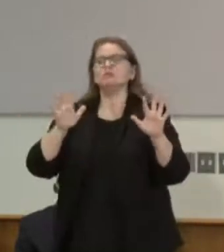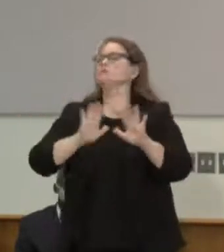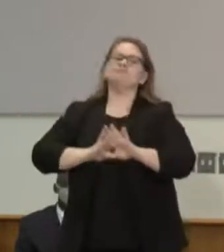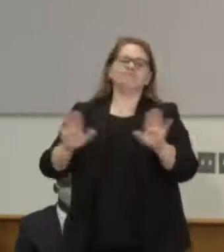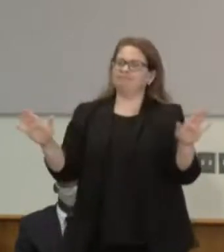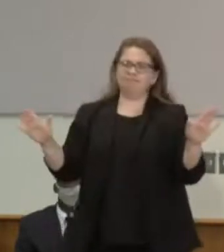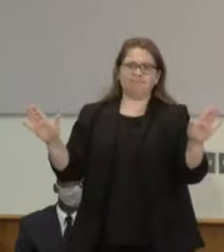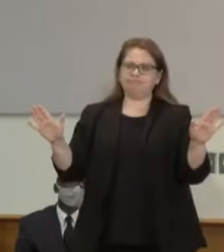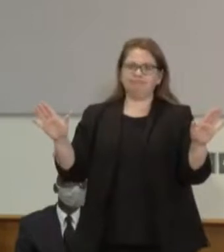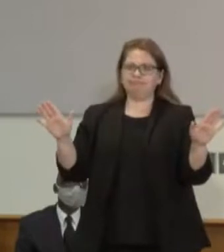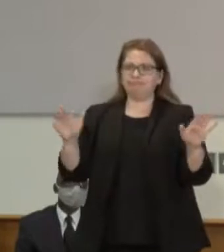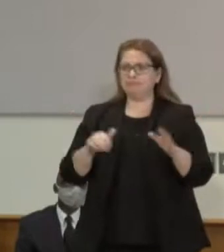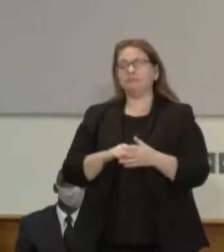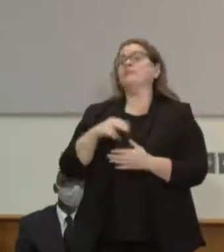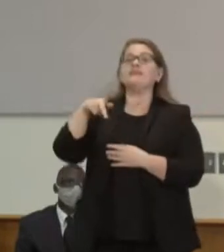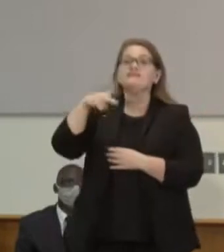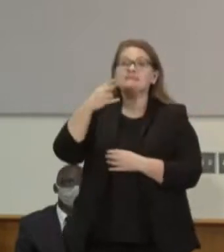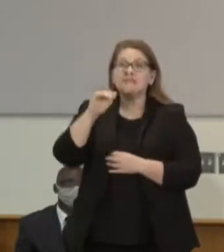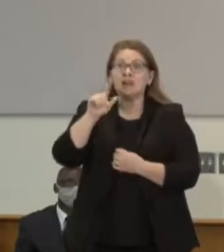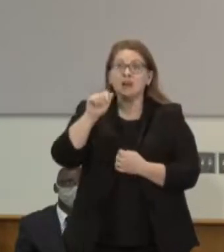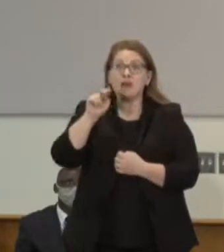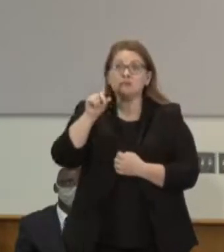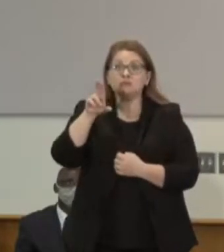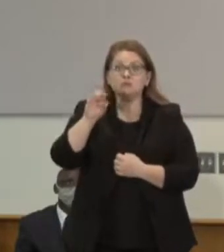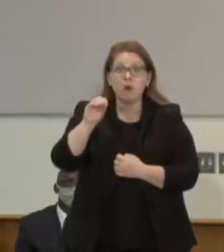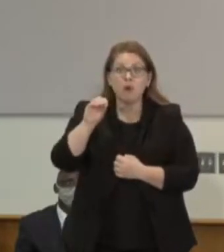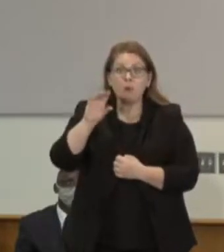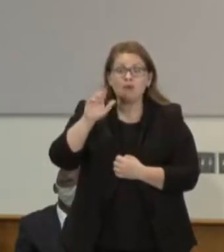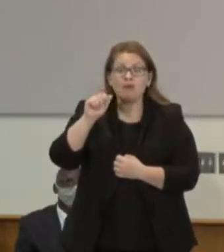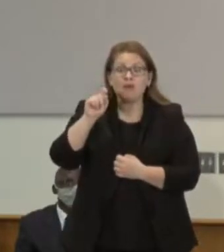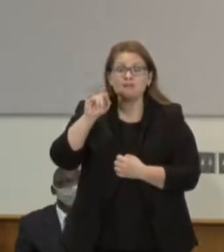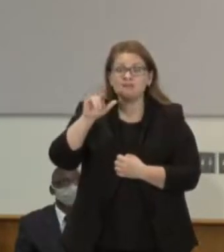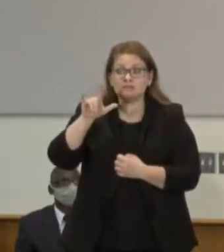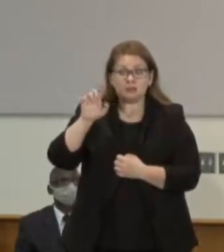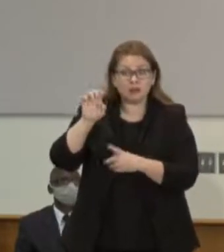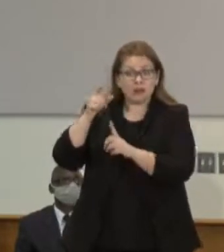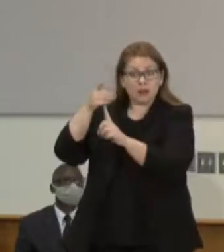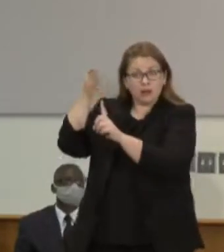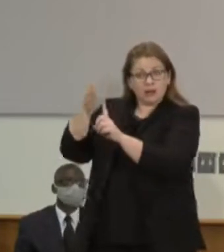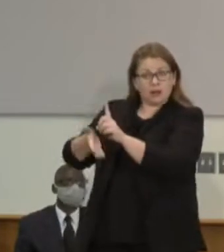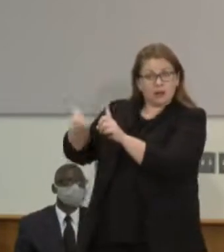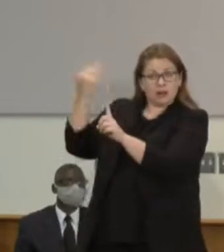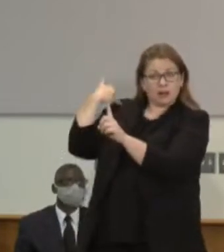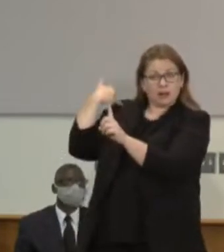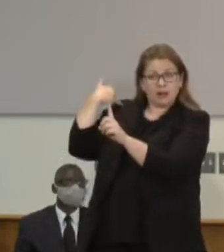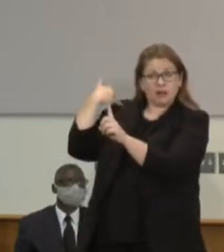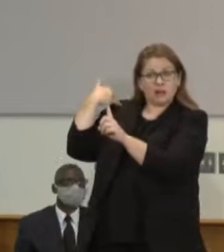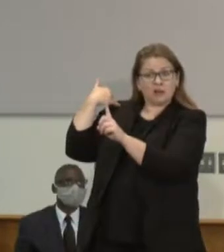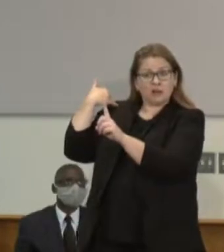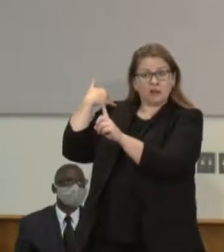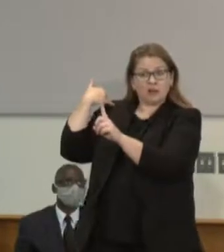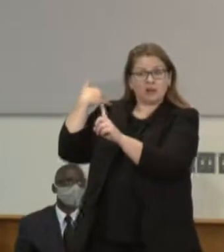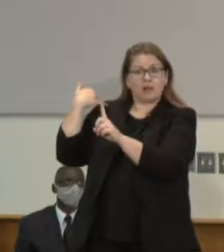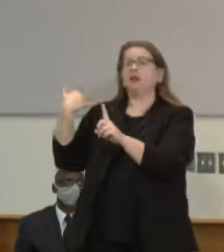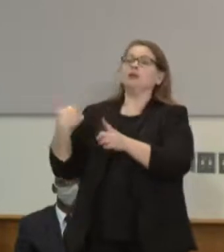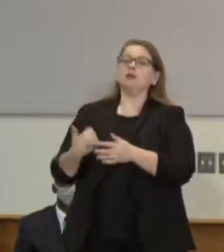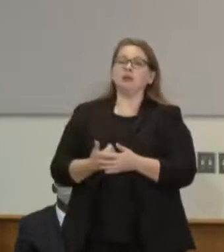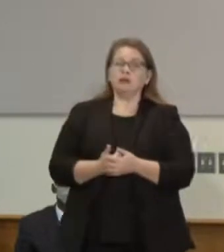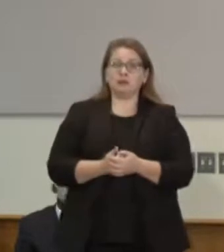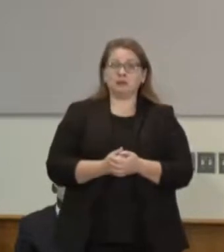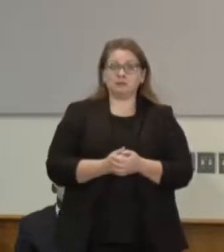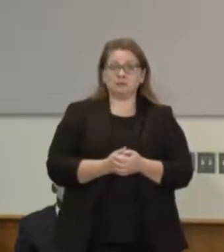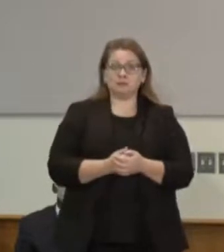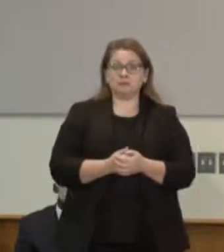Philando Castile, a young man who went to school with my daughter at Central High School, was trained in that particular